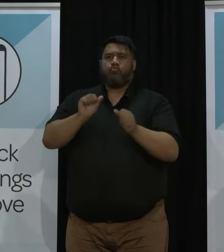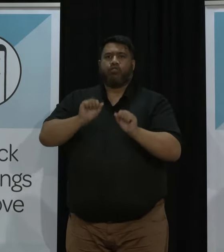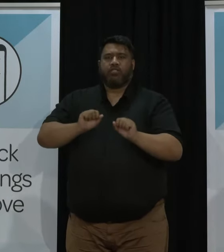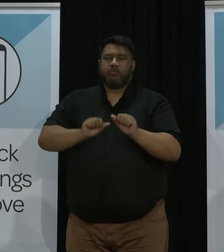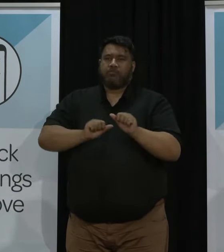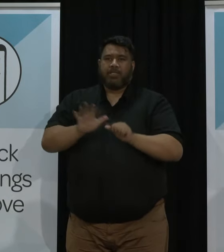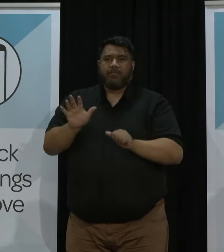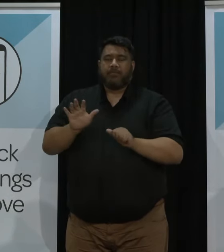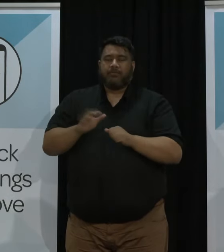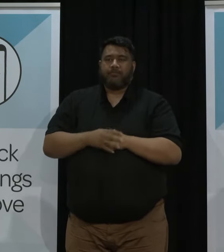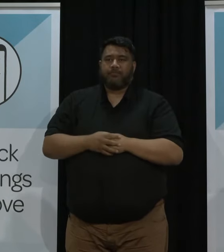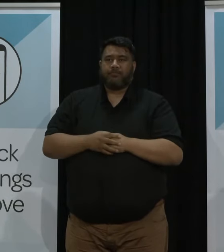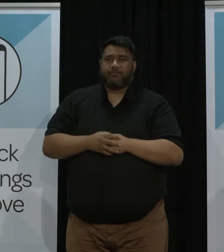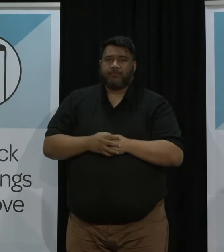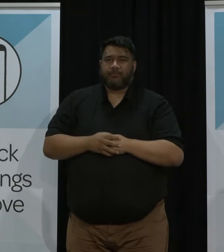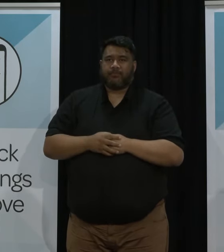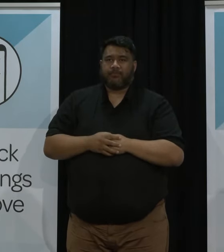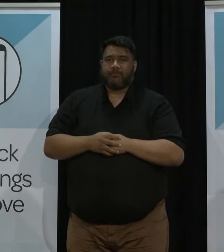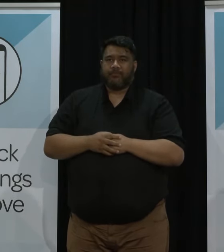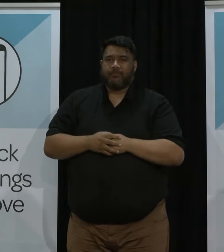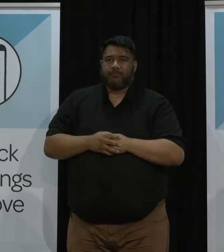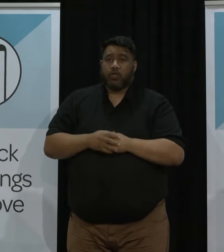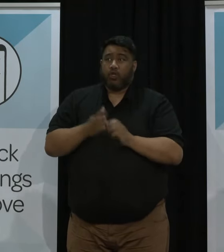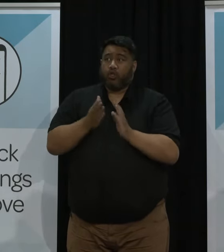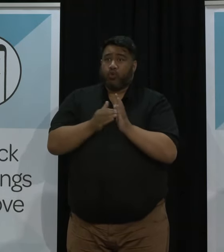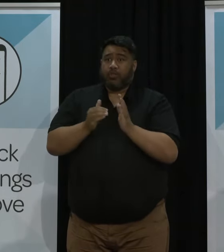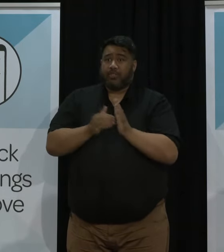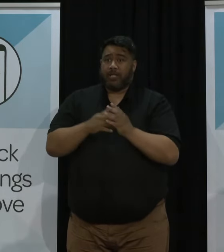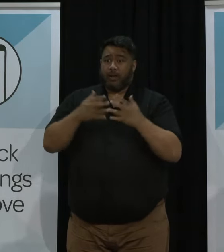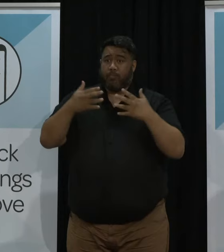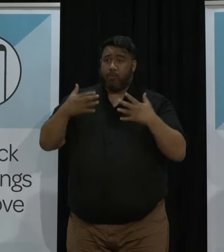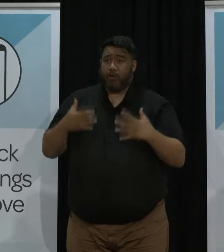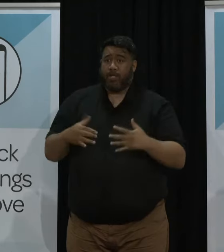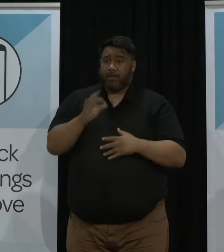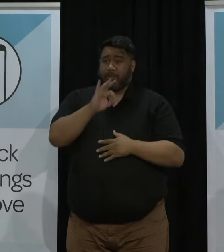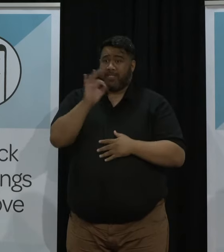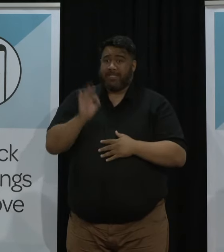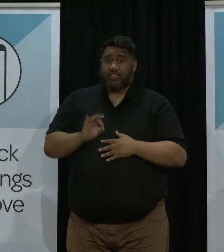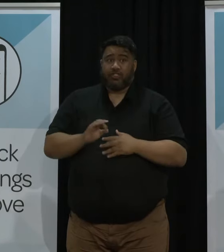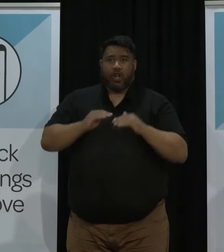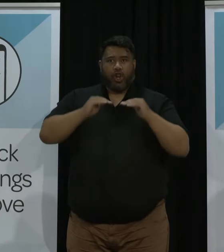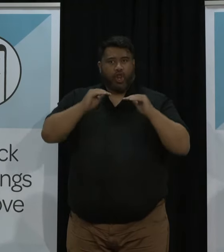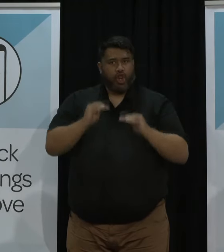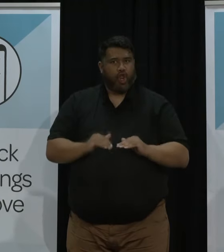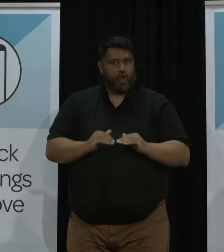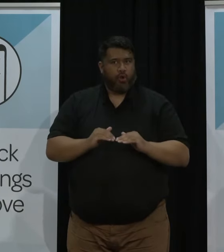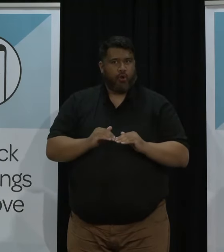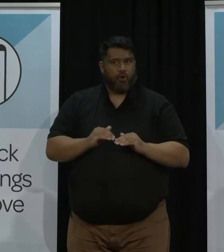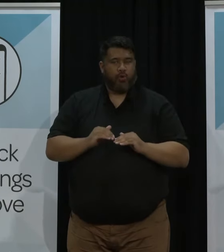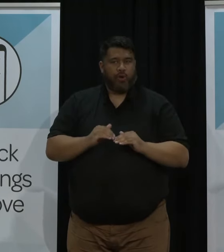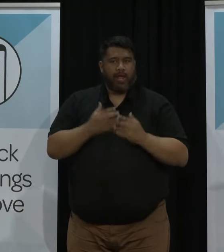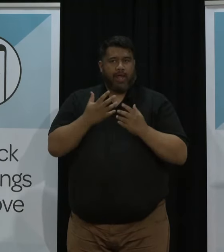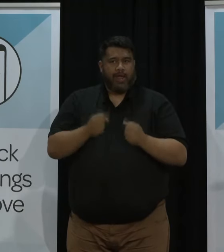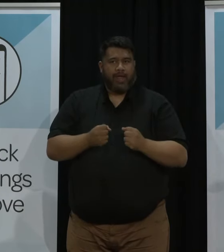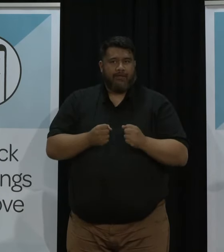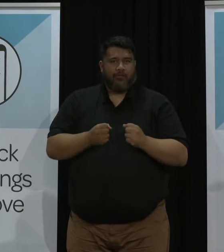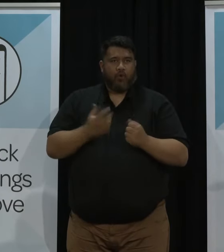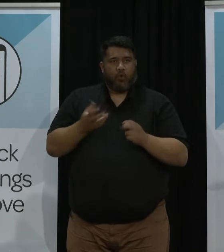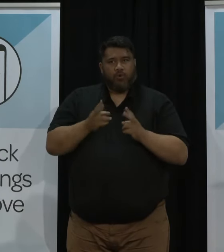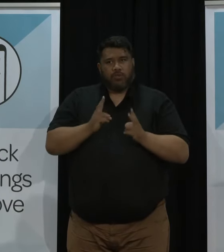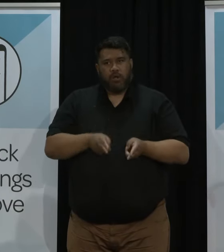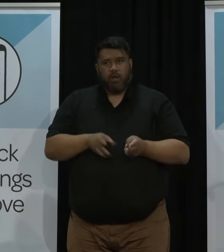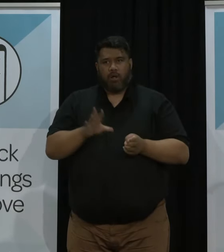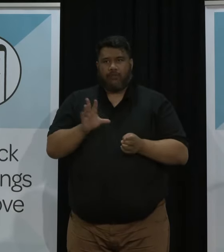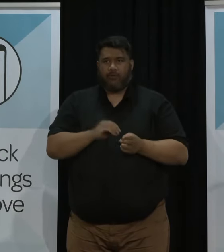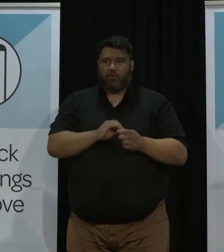well and then treat them Per capita New Zealand maintains the lowest number of cases and deaths in the OECD and they well below